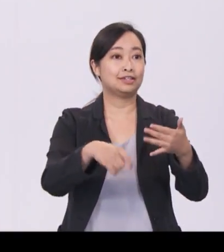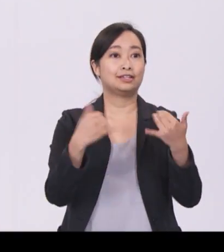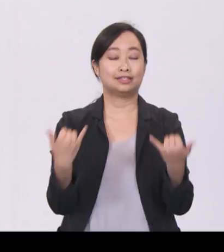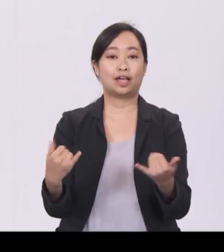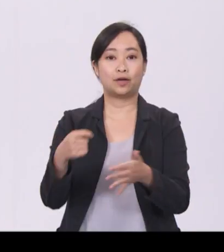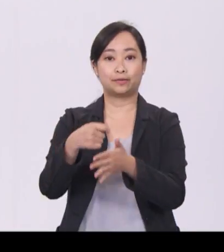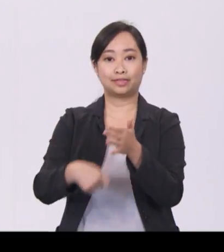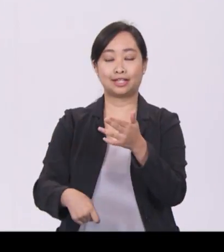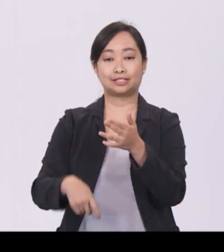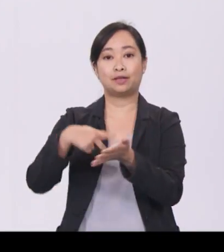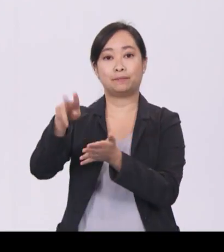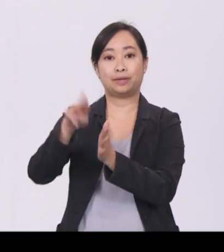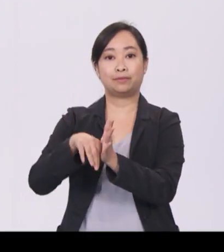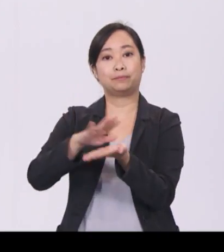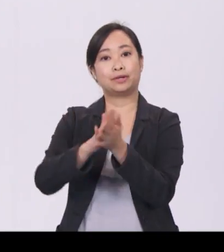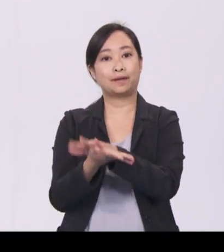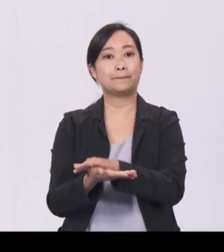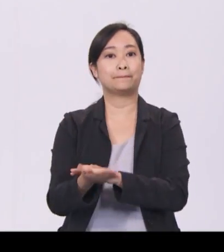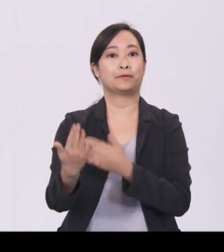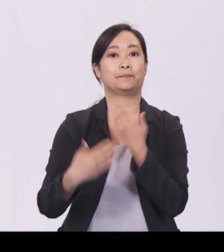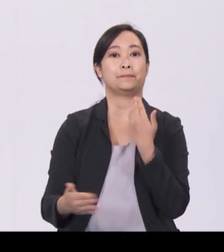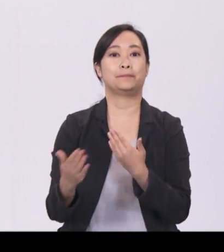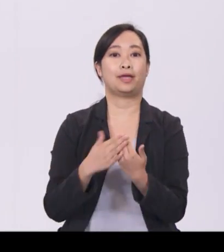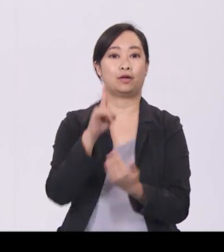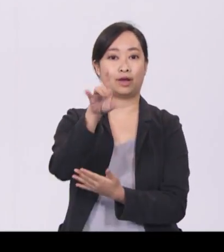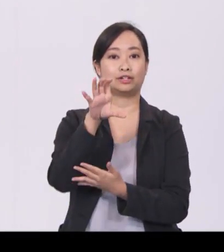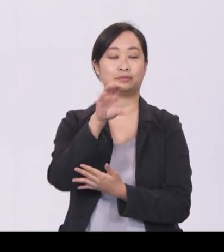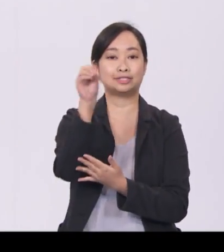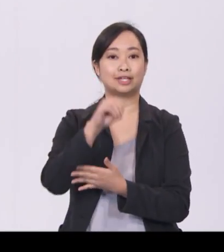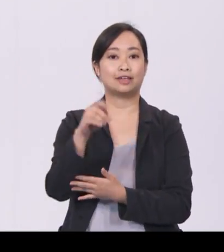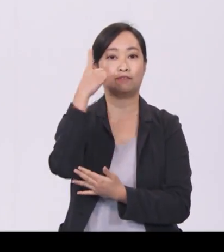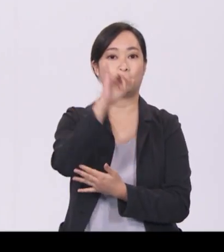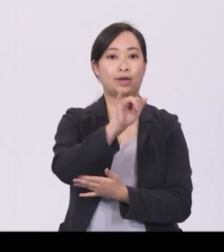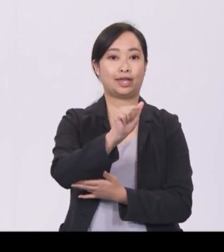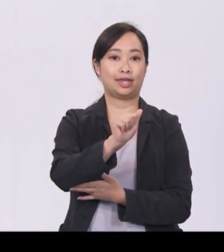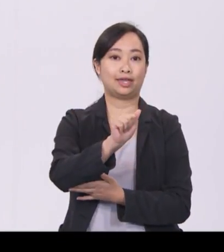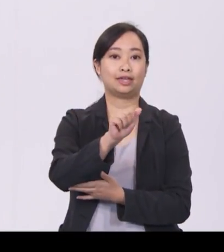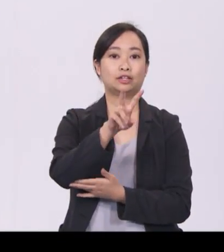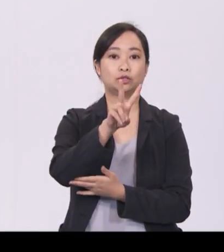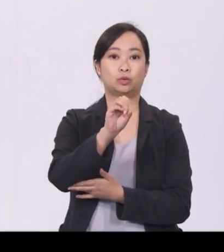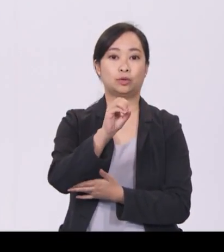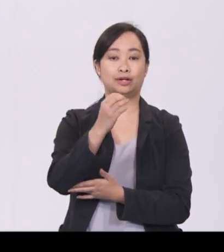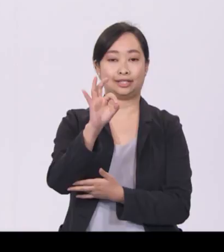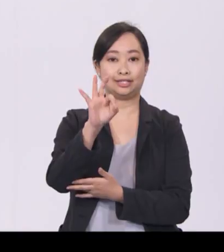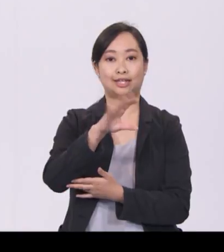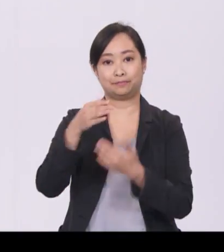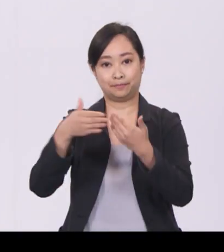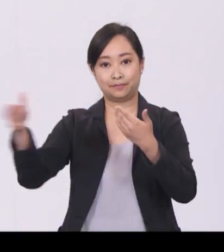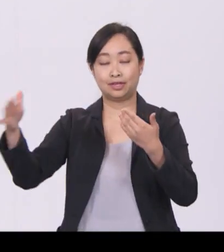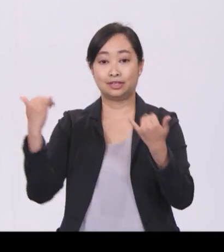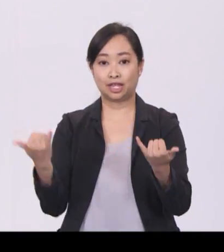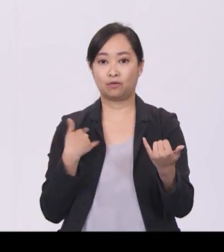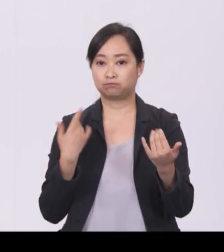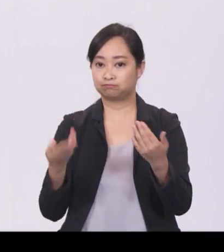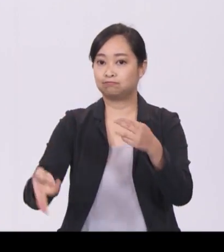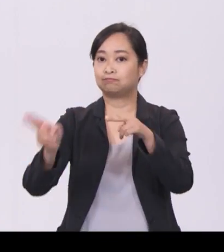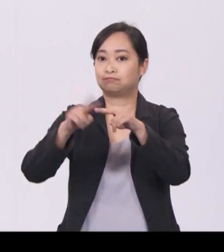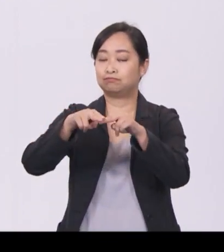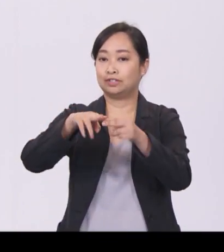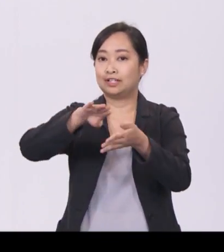reverted to 100% for YA 2019 and beyond. I will raise this to 200%, capped at